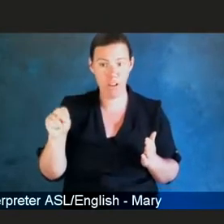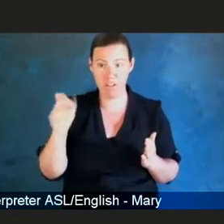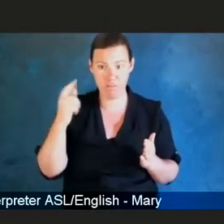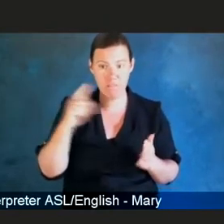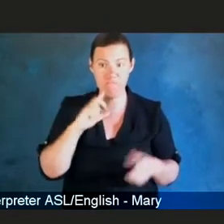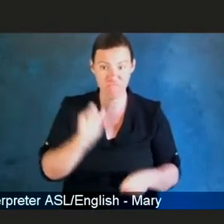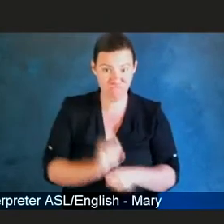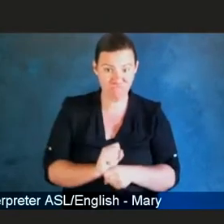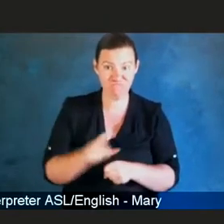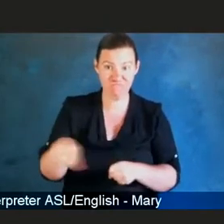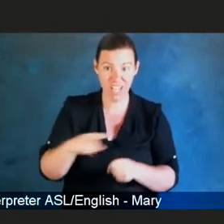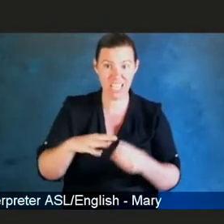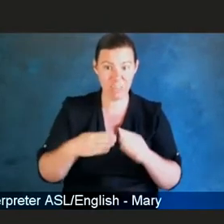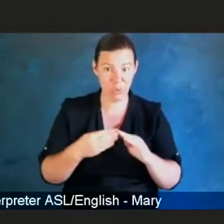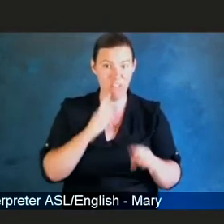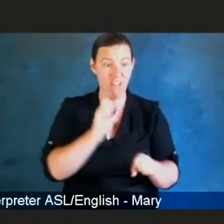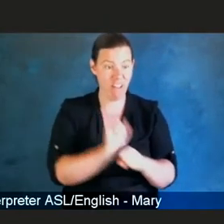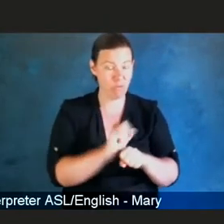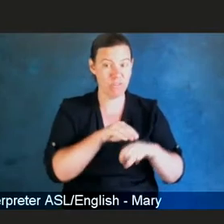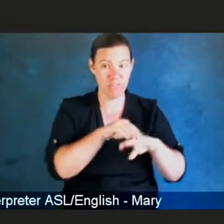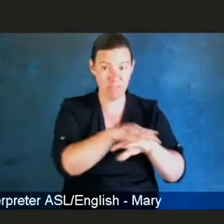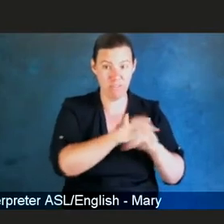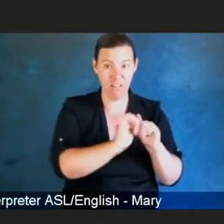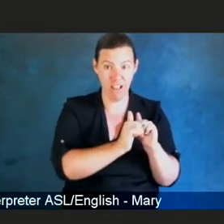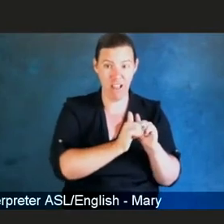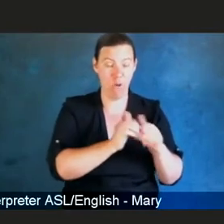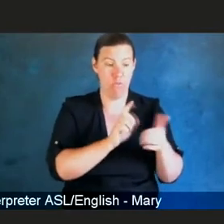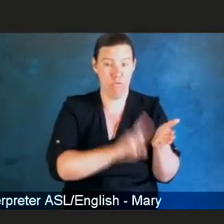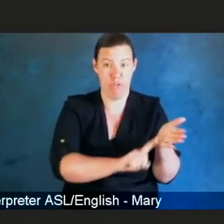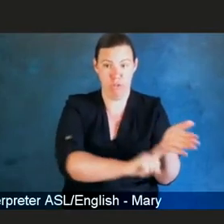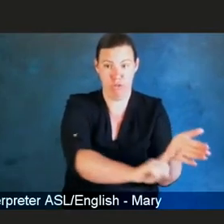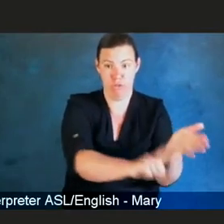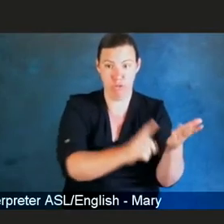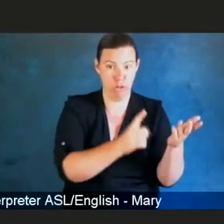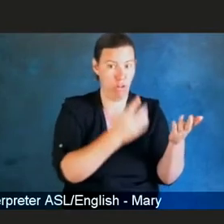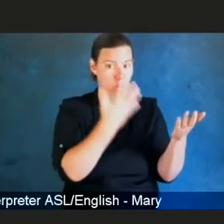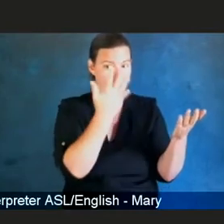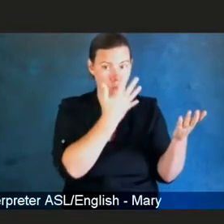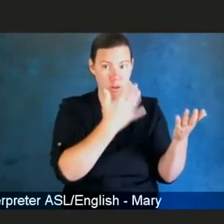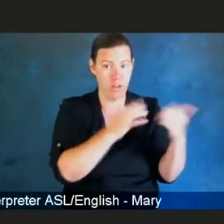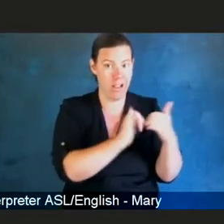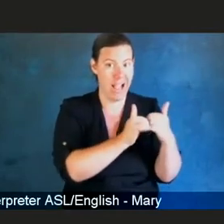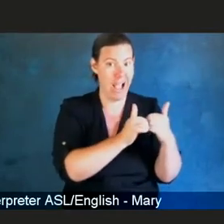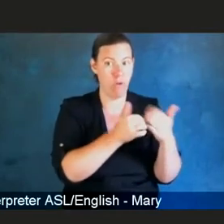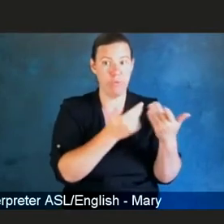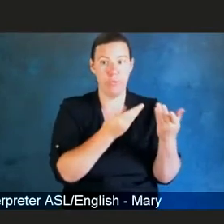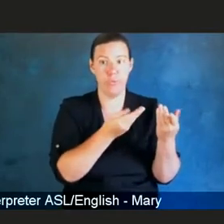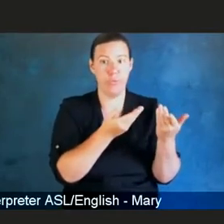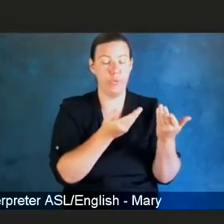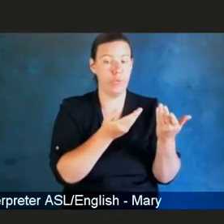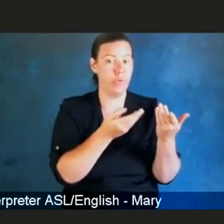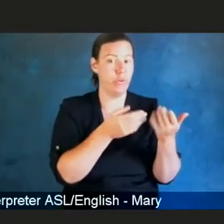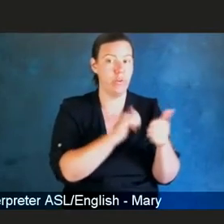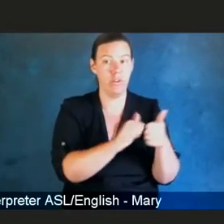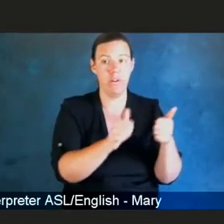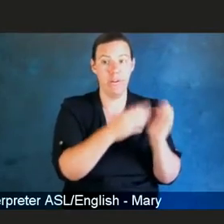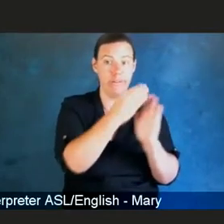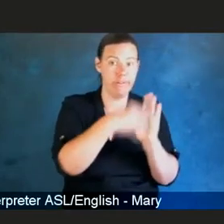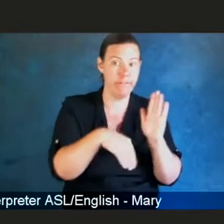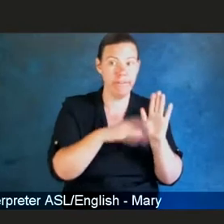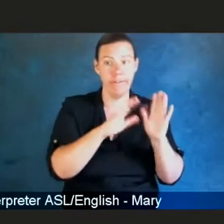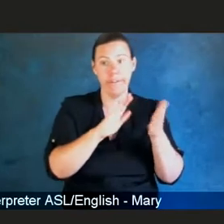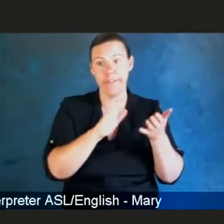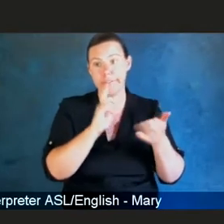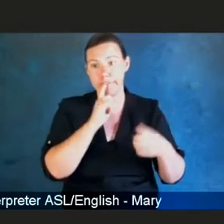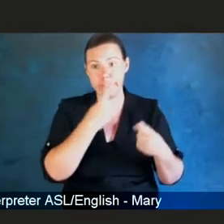created ways of doing clinical research and the ways of dealing with consent forms and community outreach to get buy